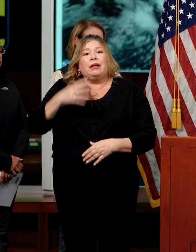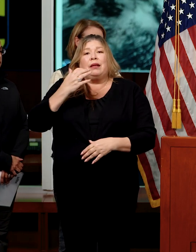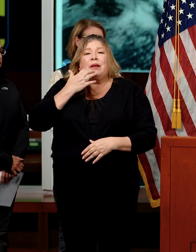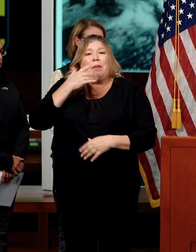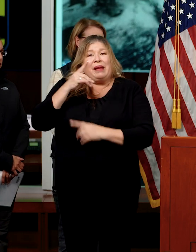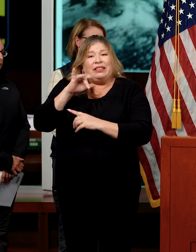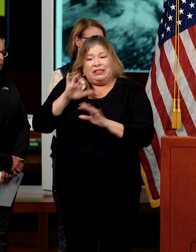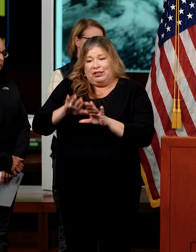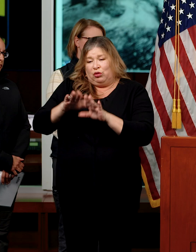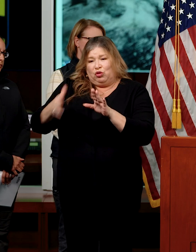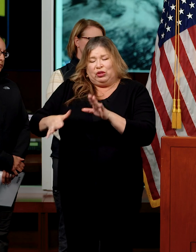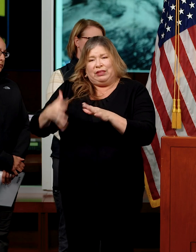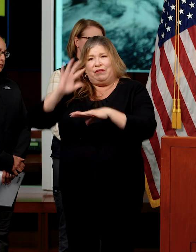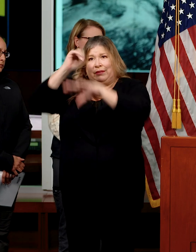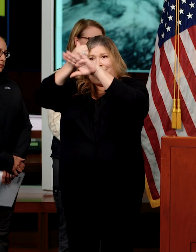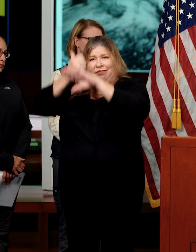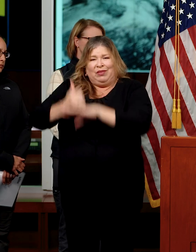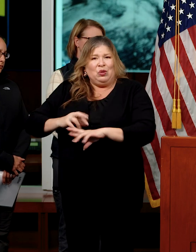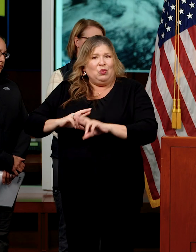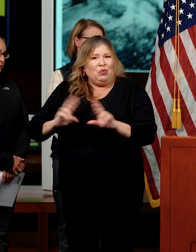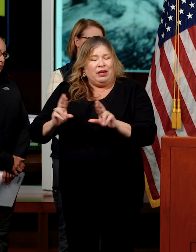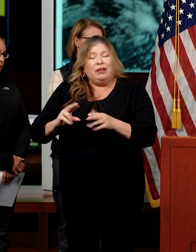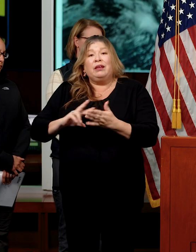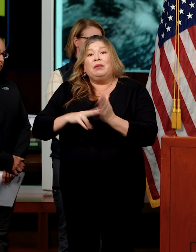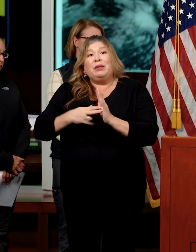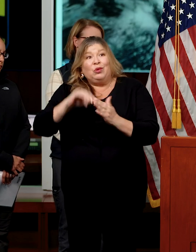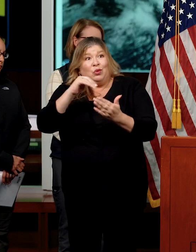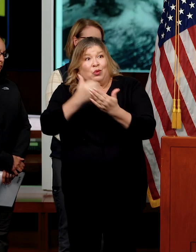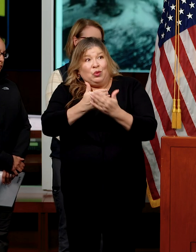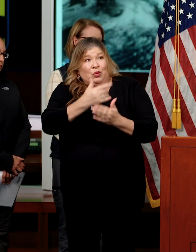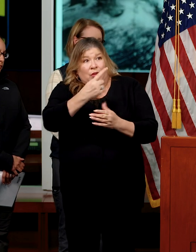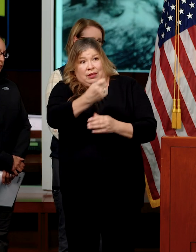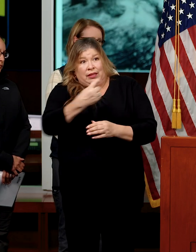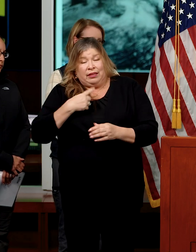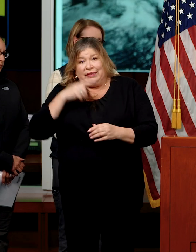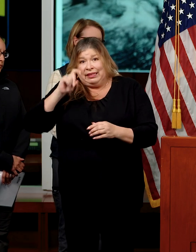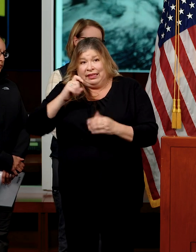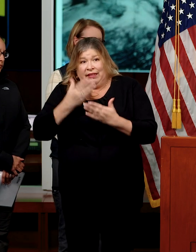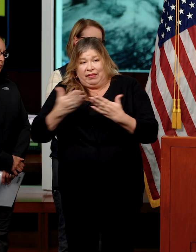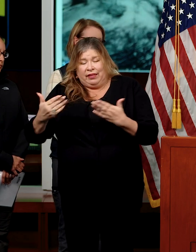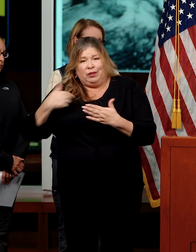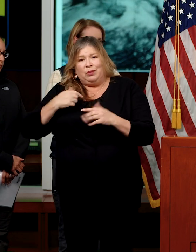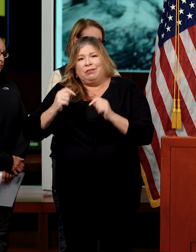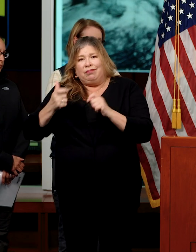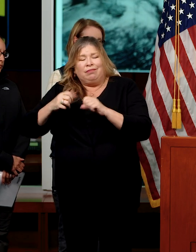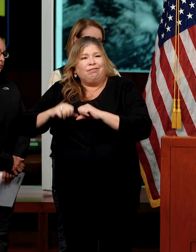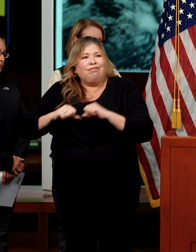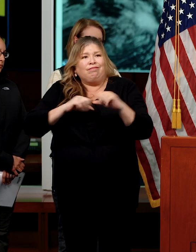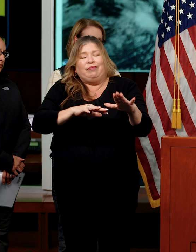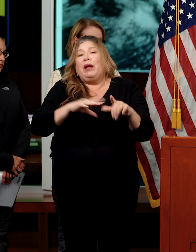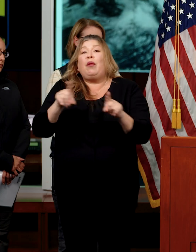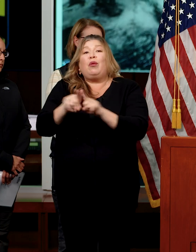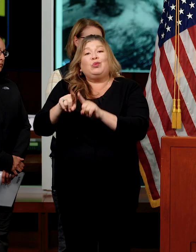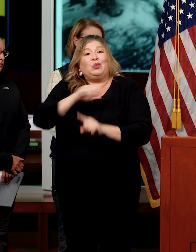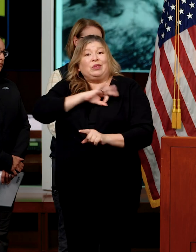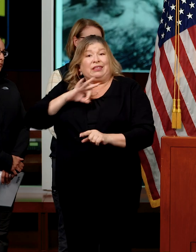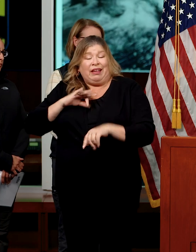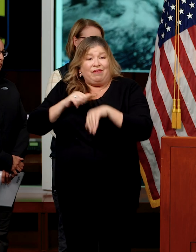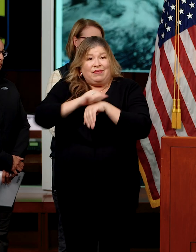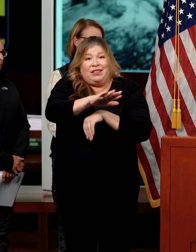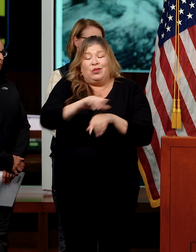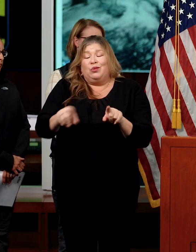areas throughout the state. We continue to respond to new requests for both materials and expertise. We have deployed